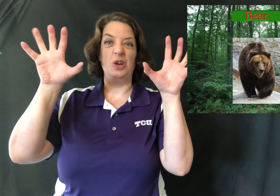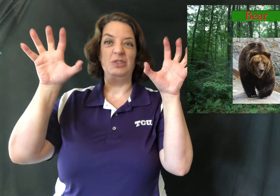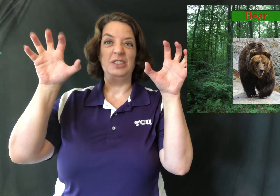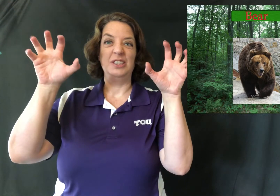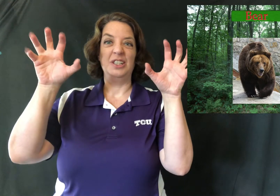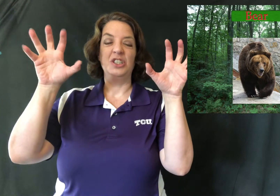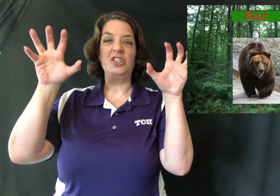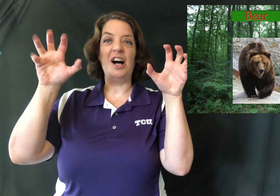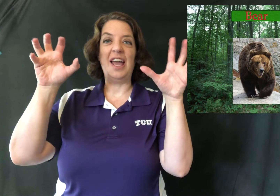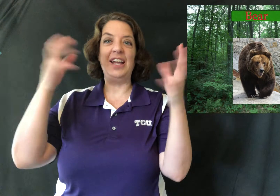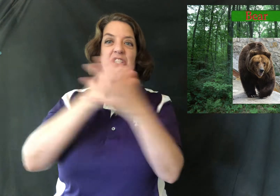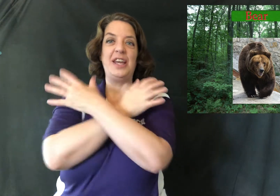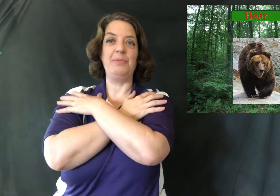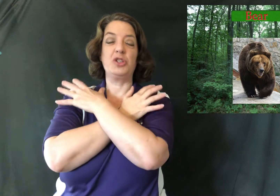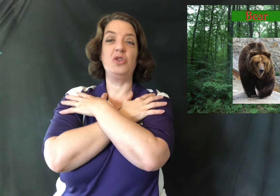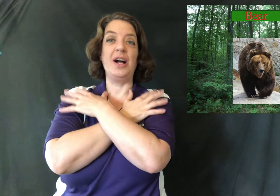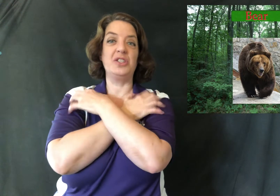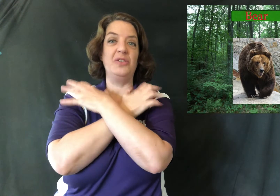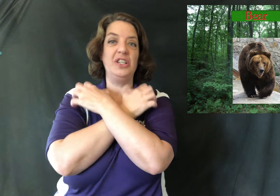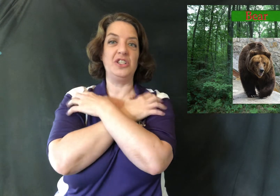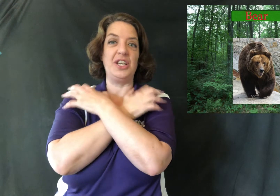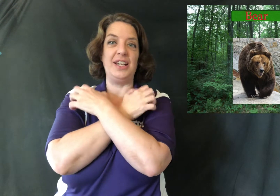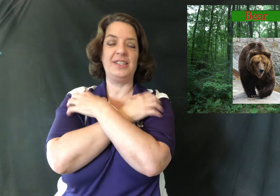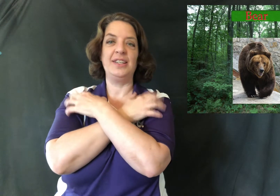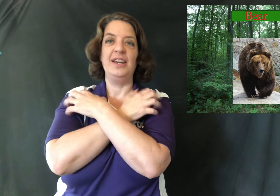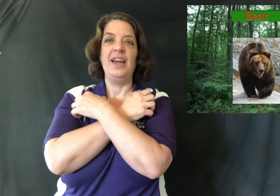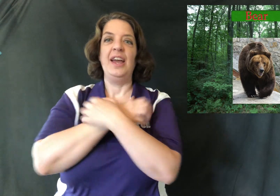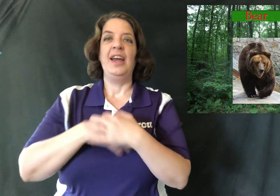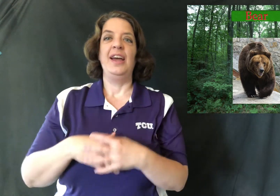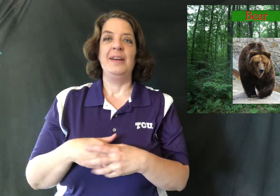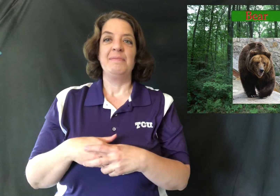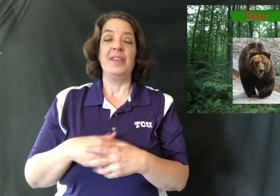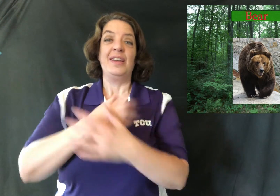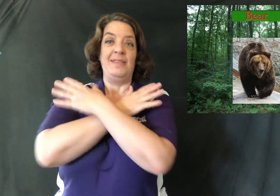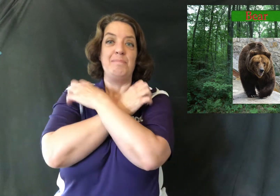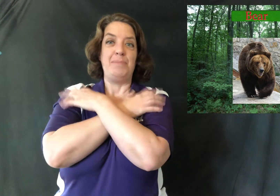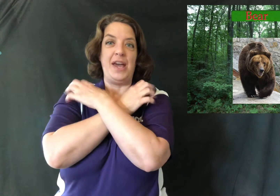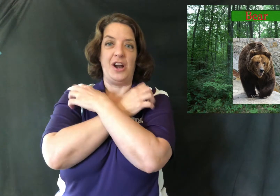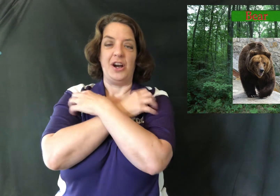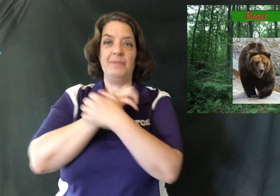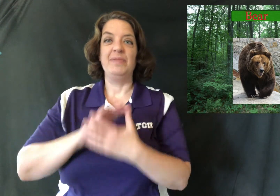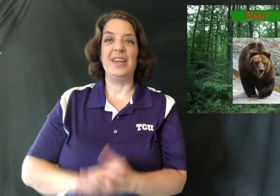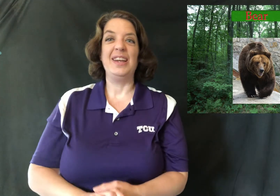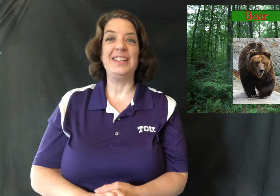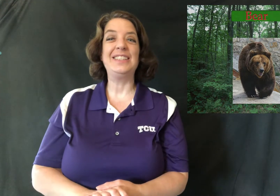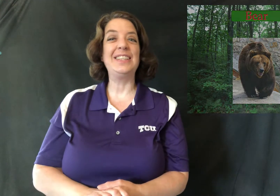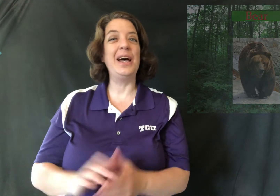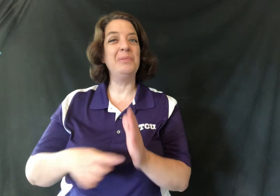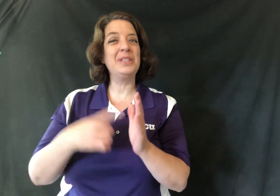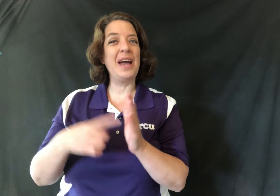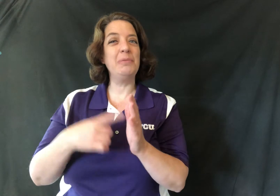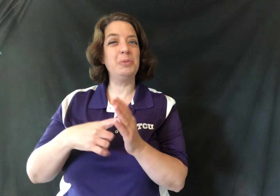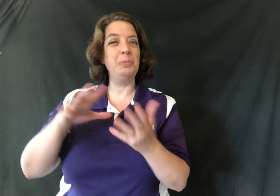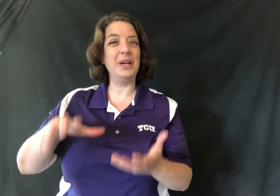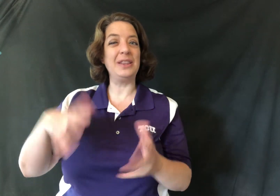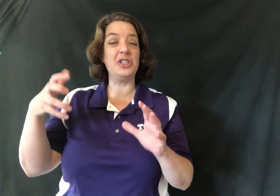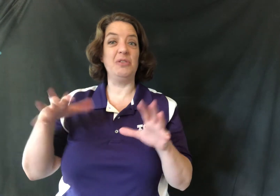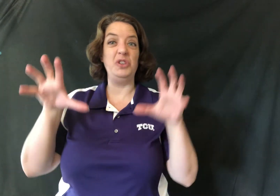claw hand shapes crossed over your chest bear sometimes people get this confused